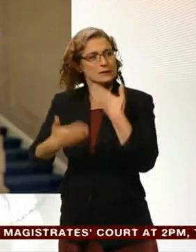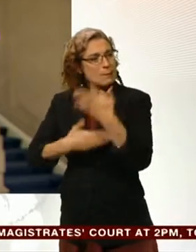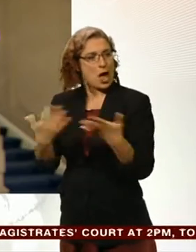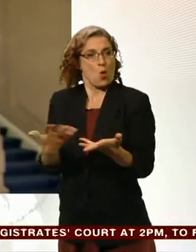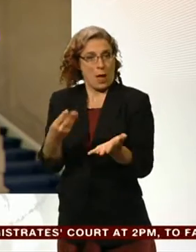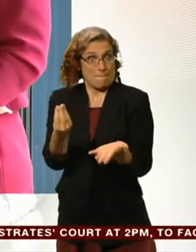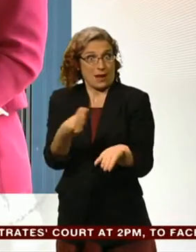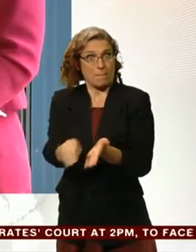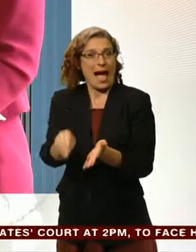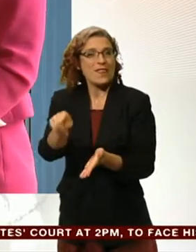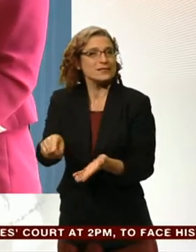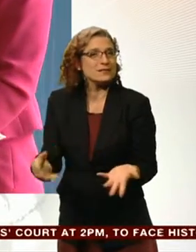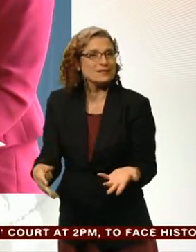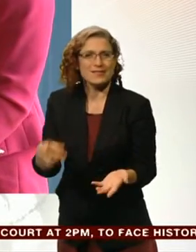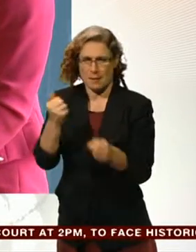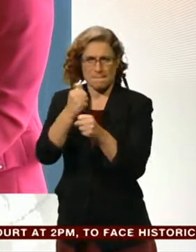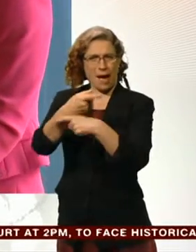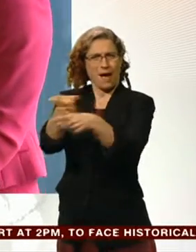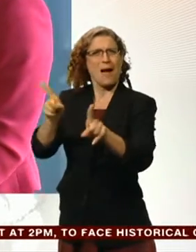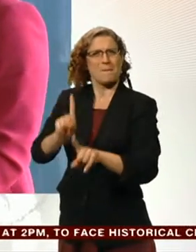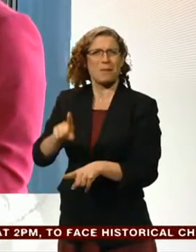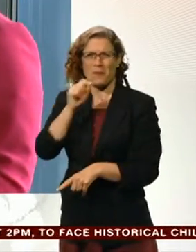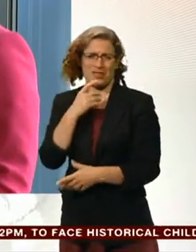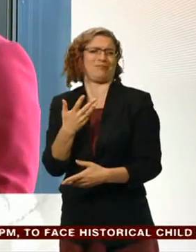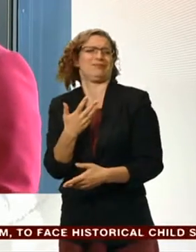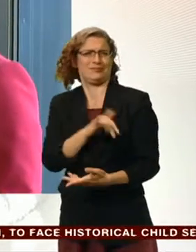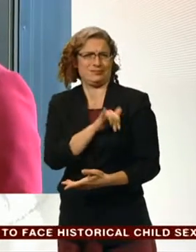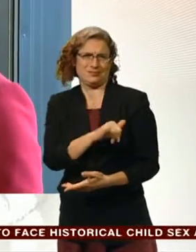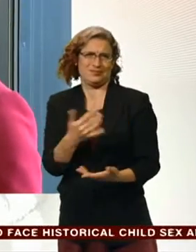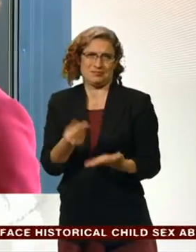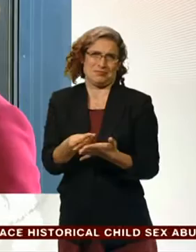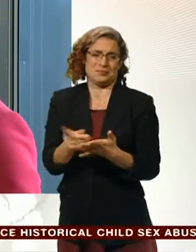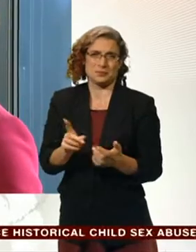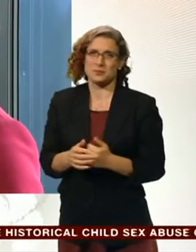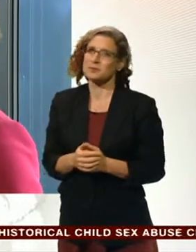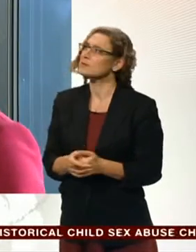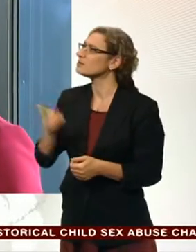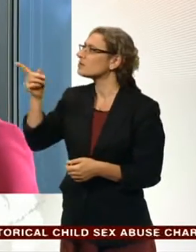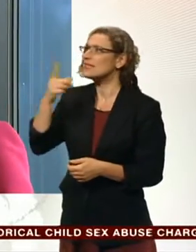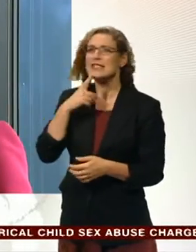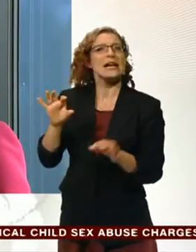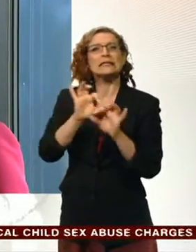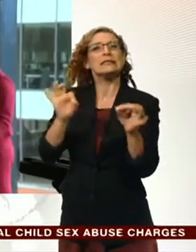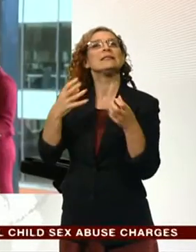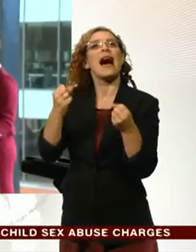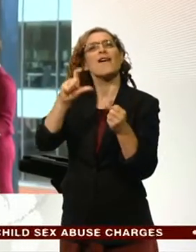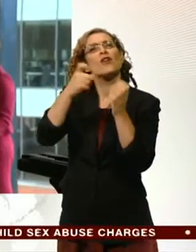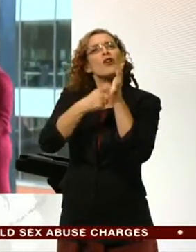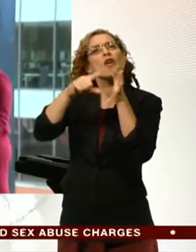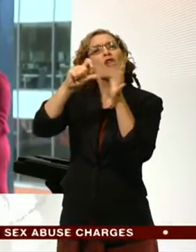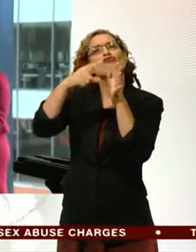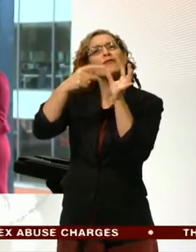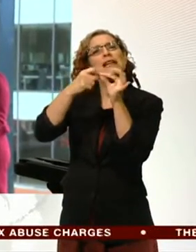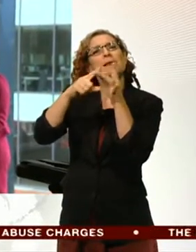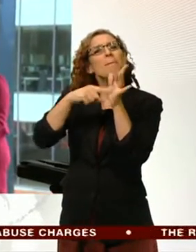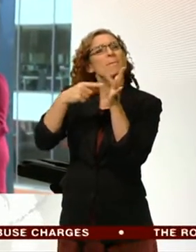voters on the economy. After another contender, Yvette Cooper said Jeremy Corbyn lacked credibility yesterday, Andy Burnham